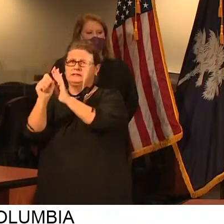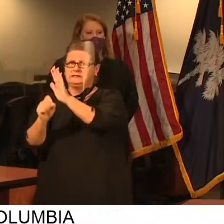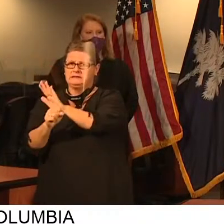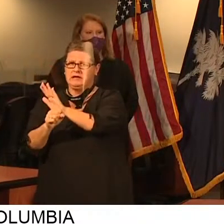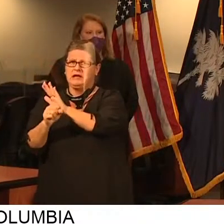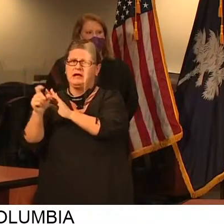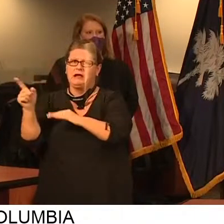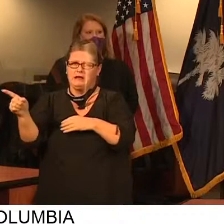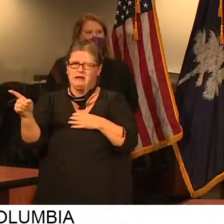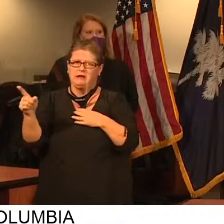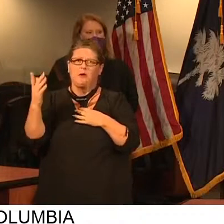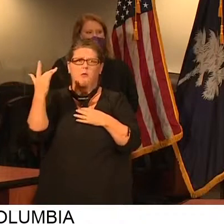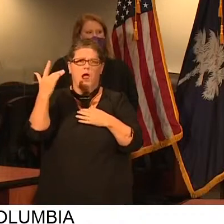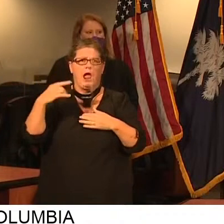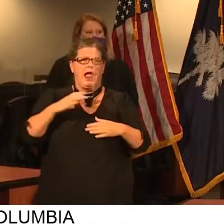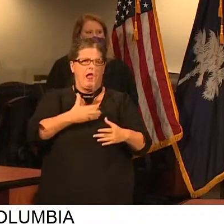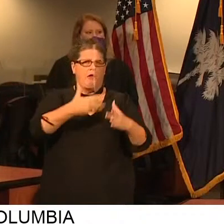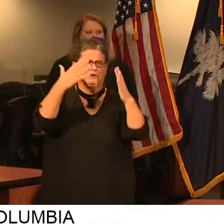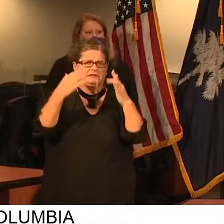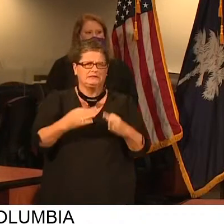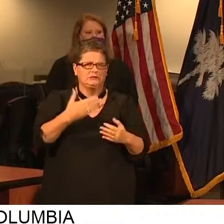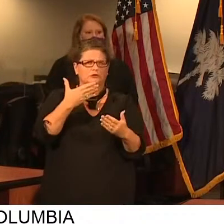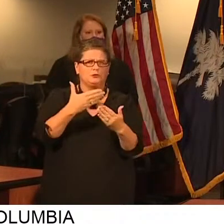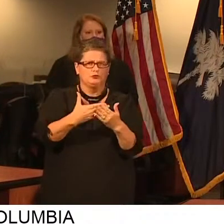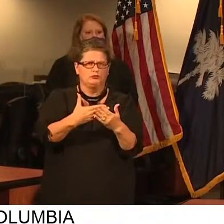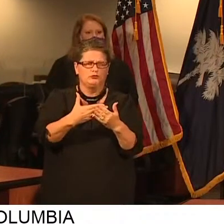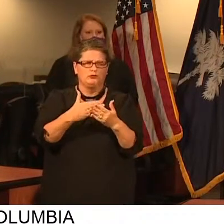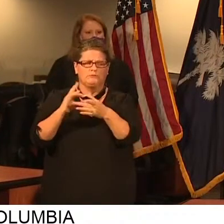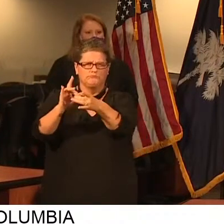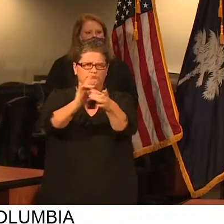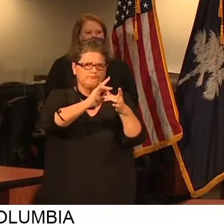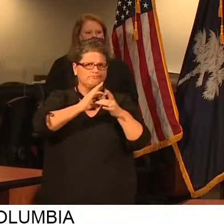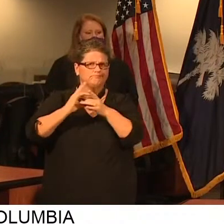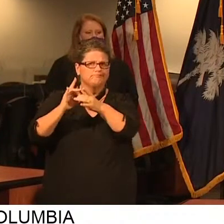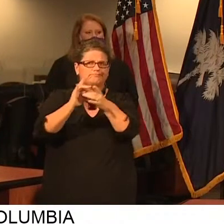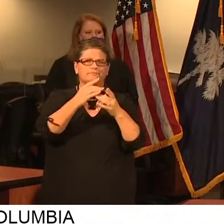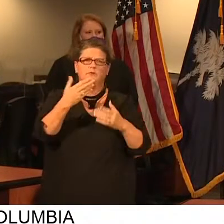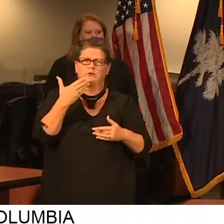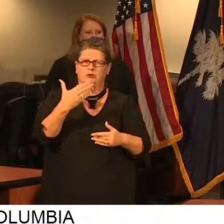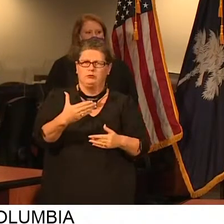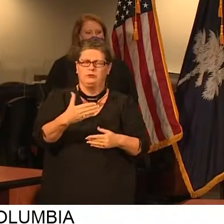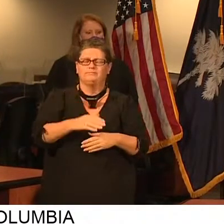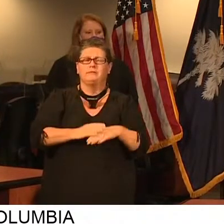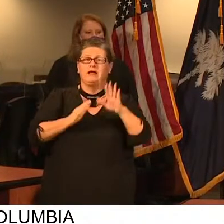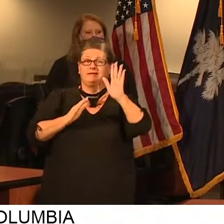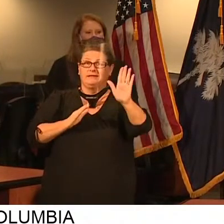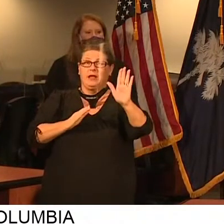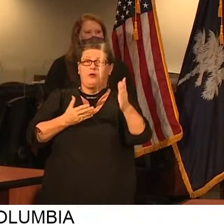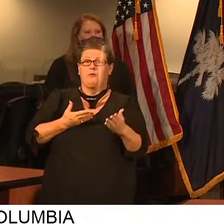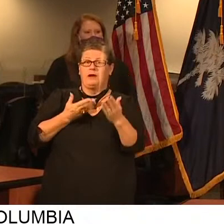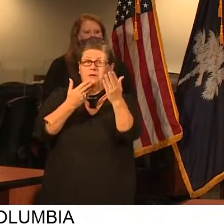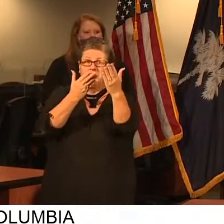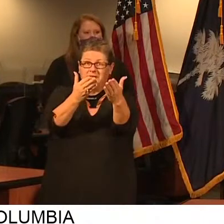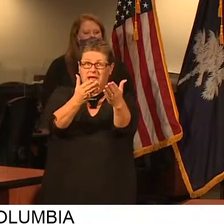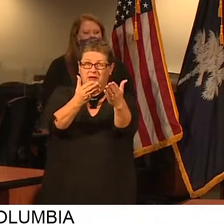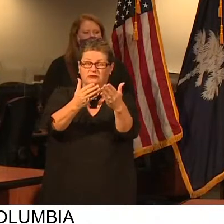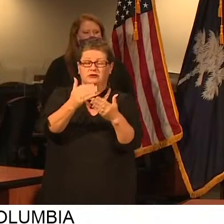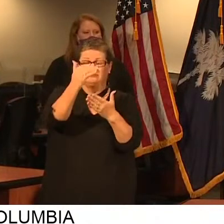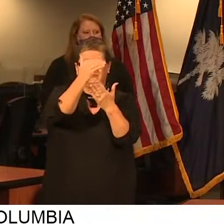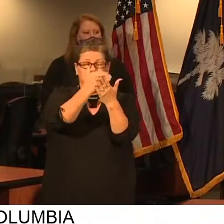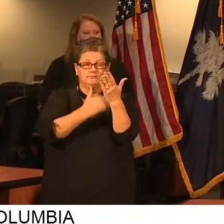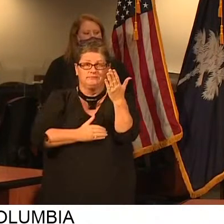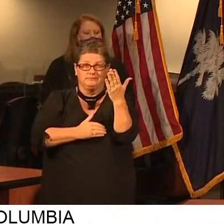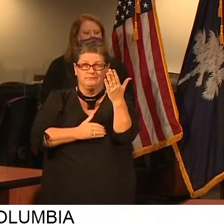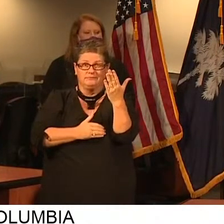because we've made good decisions, collaborative decisions. The official recommendations and guidelines produced through